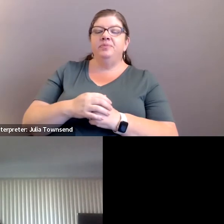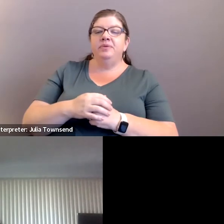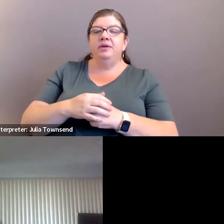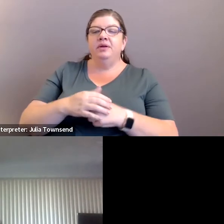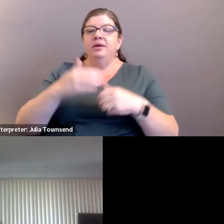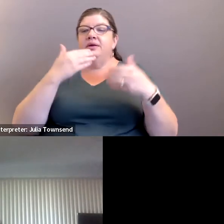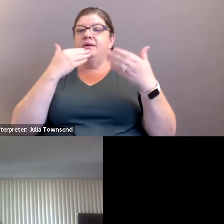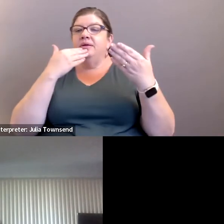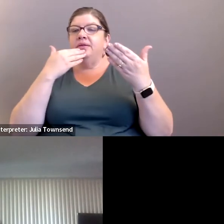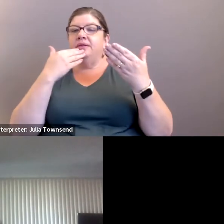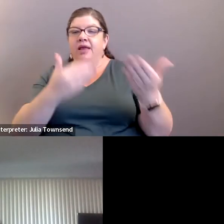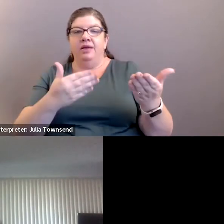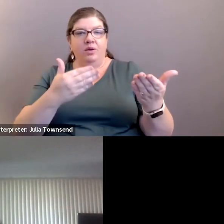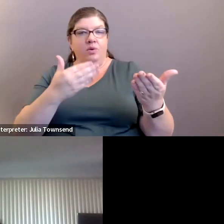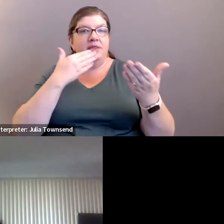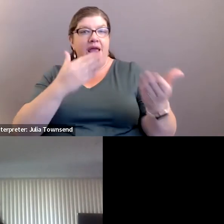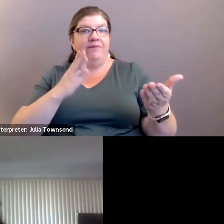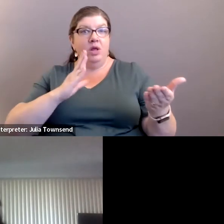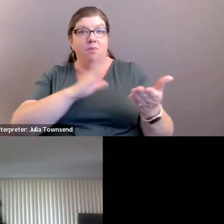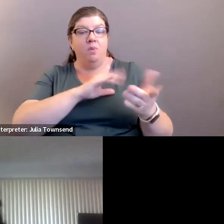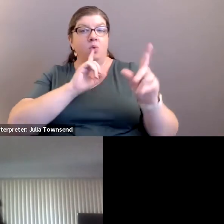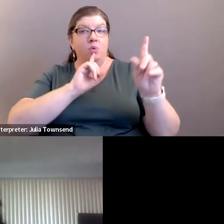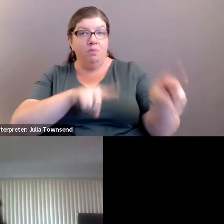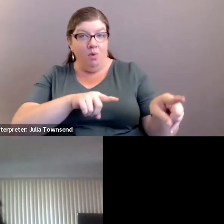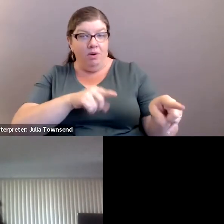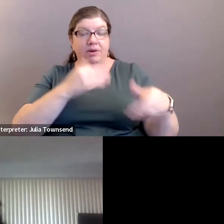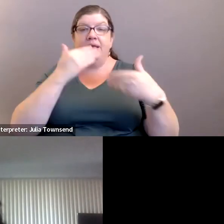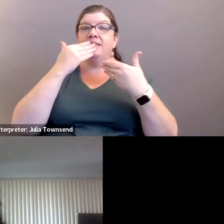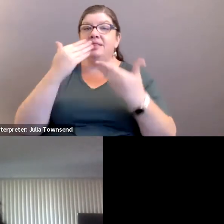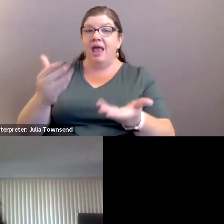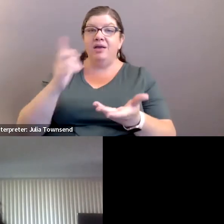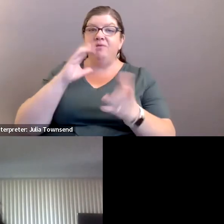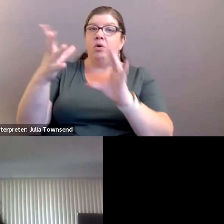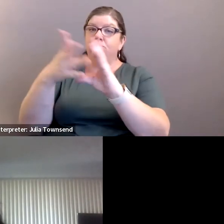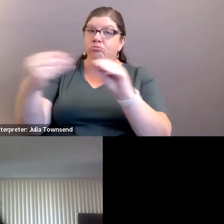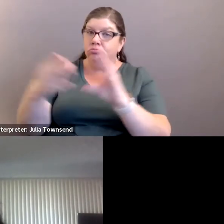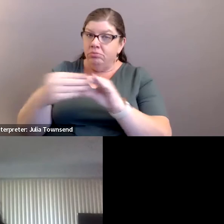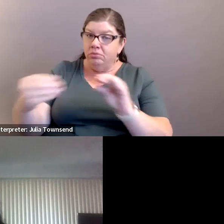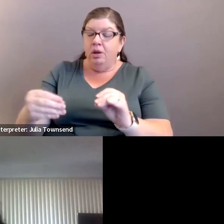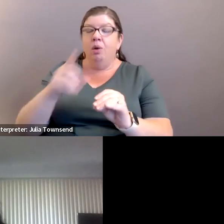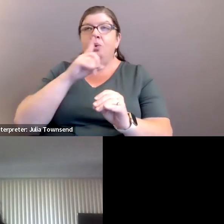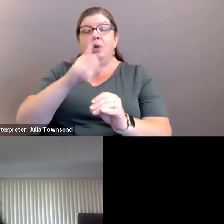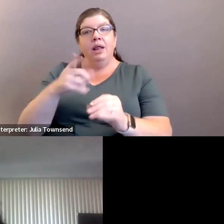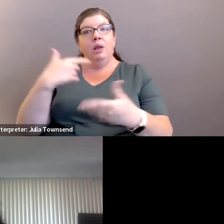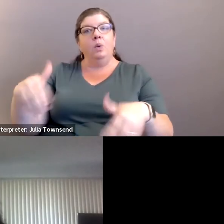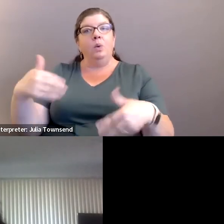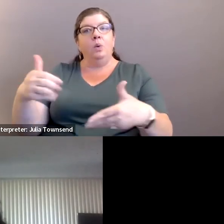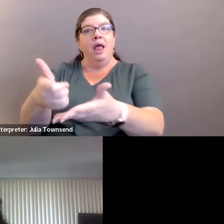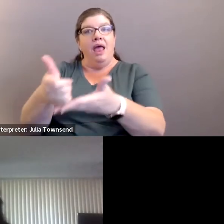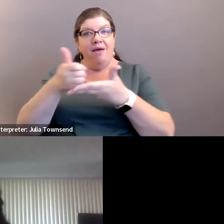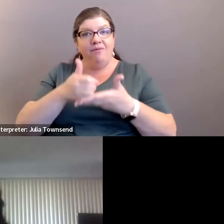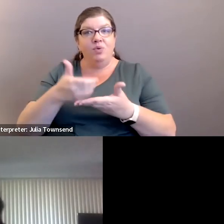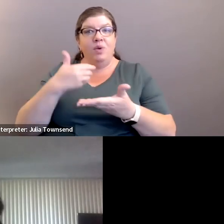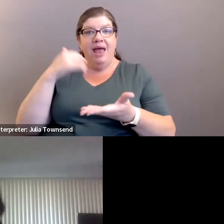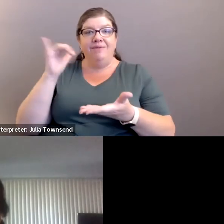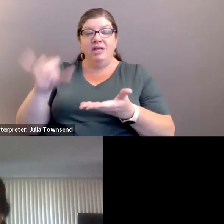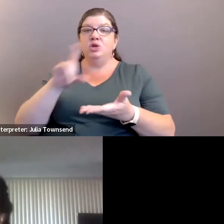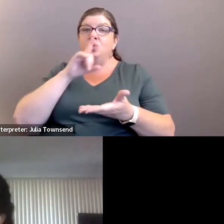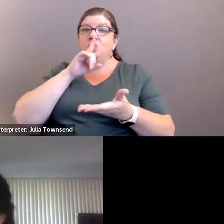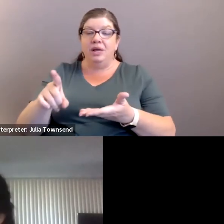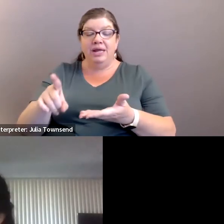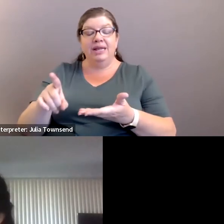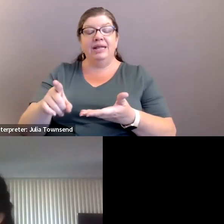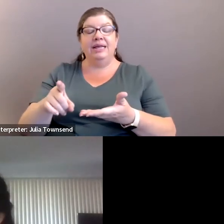thank you first of all thank you for the board report thank you for the narrative it it's really helpful to have this it really